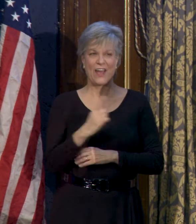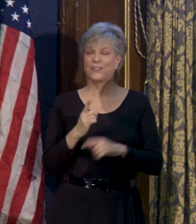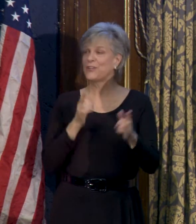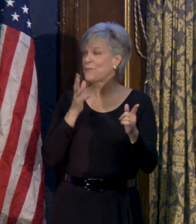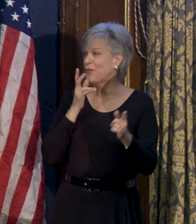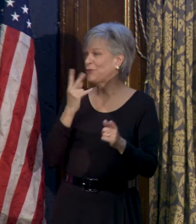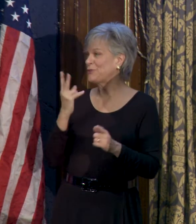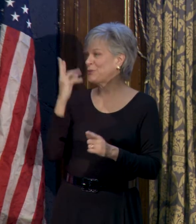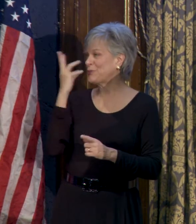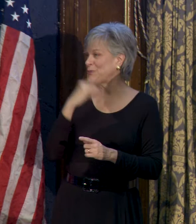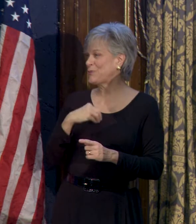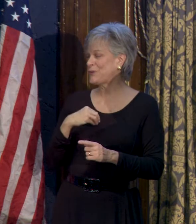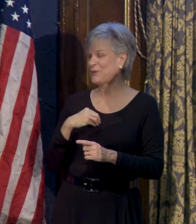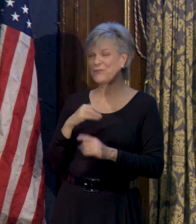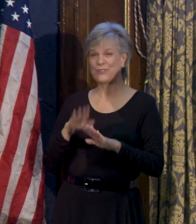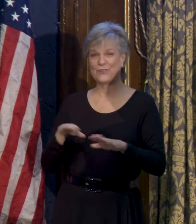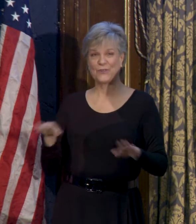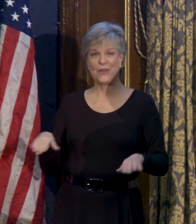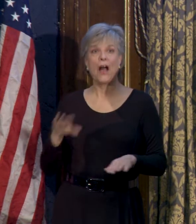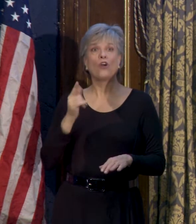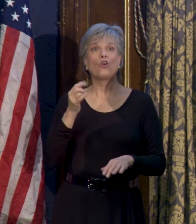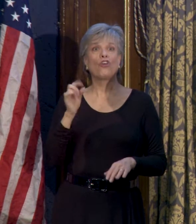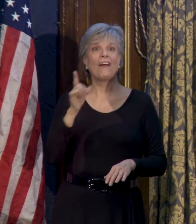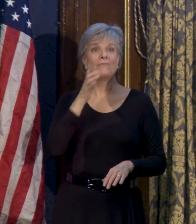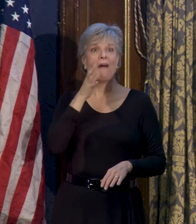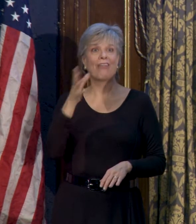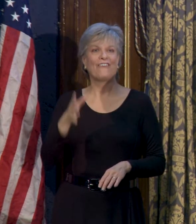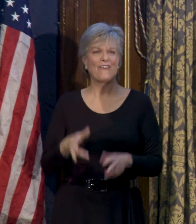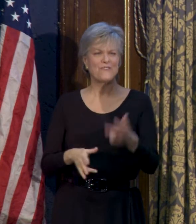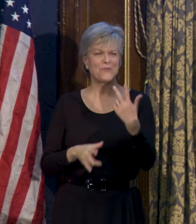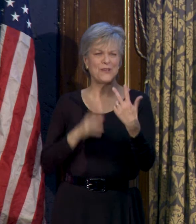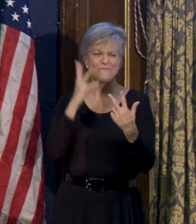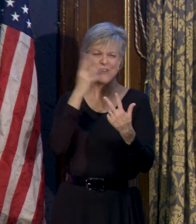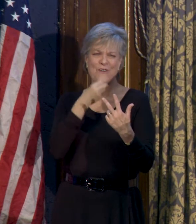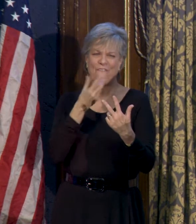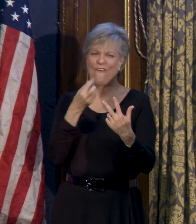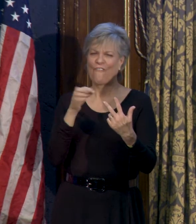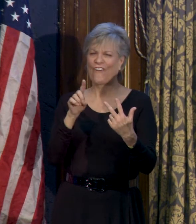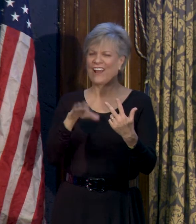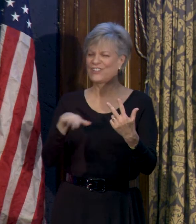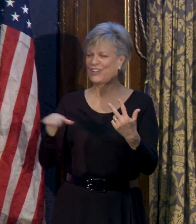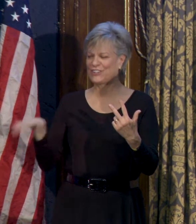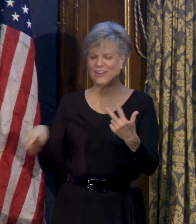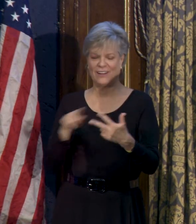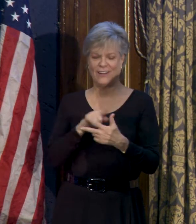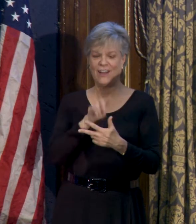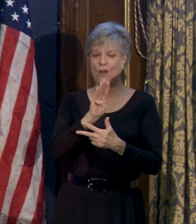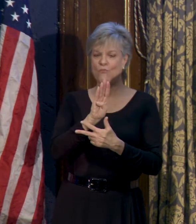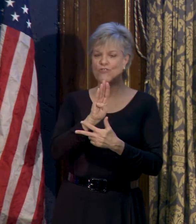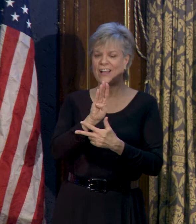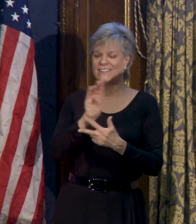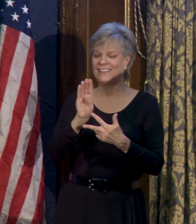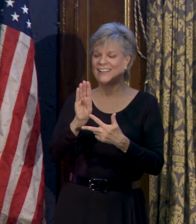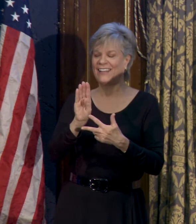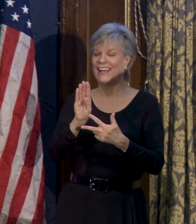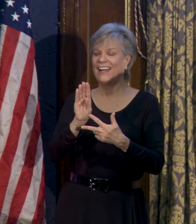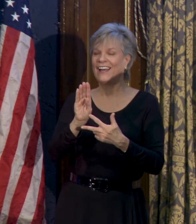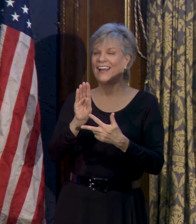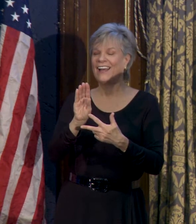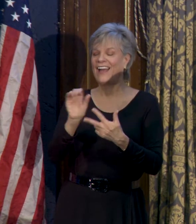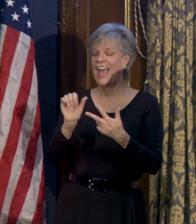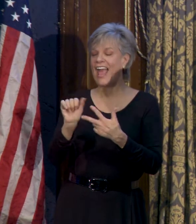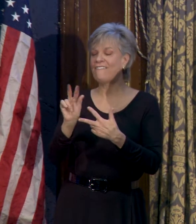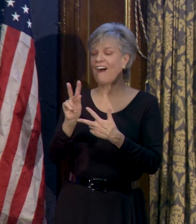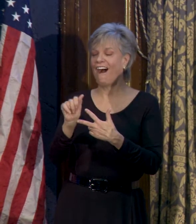the grandmother of three beautiful grandchildren, Braxton, Xavier, and Ava.